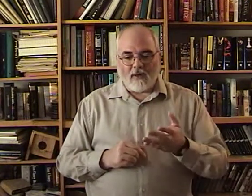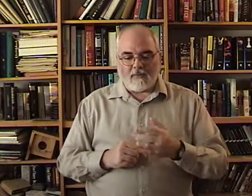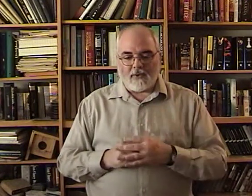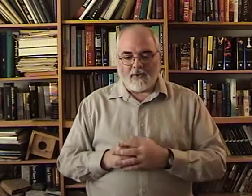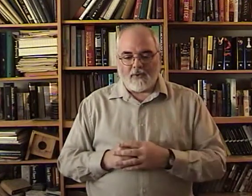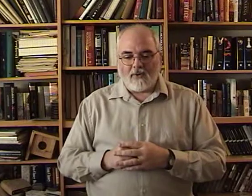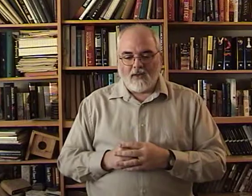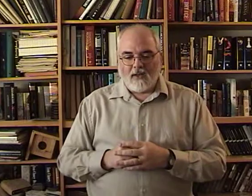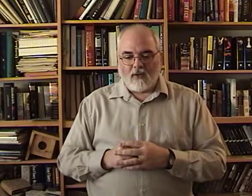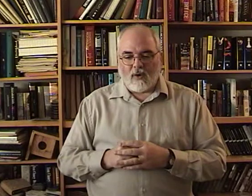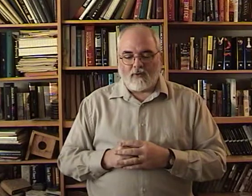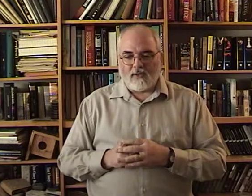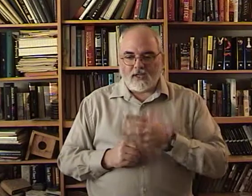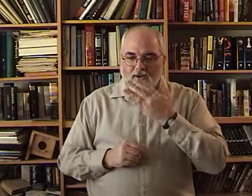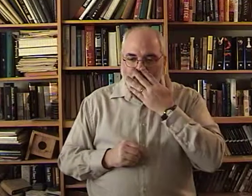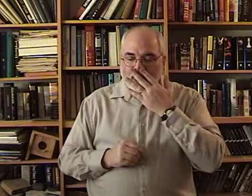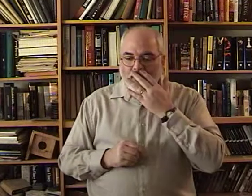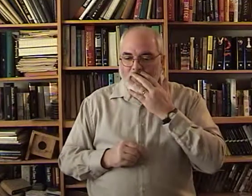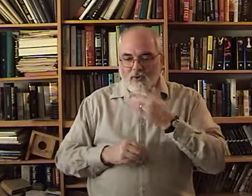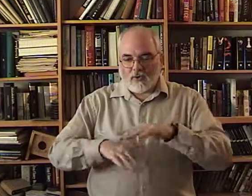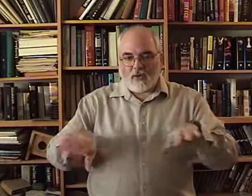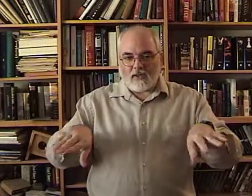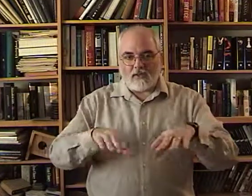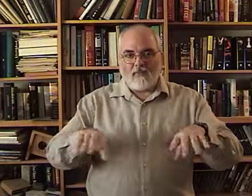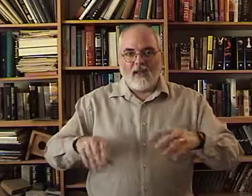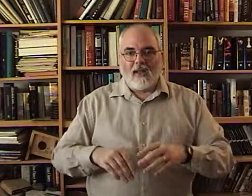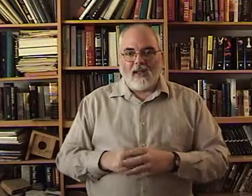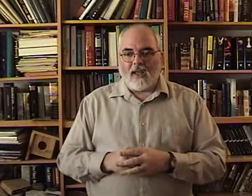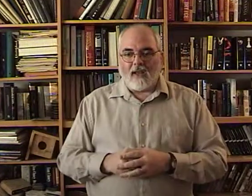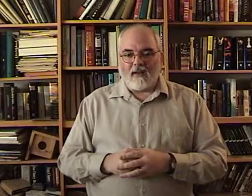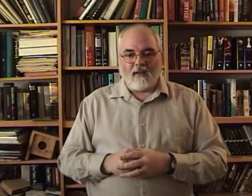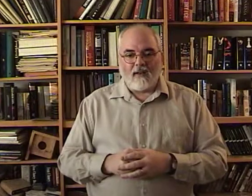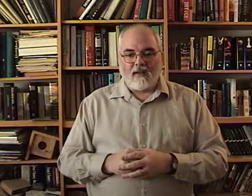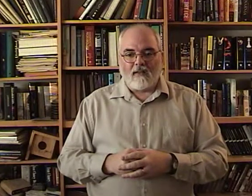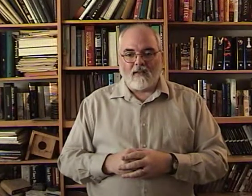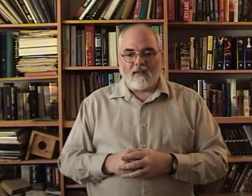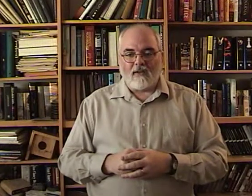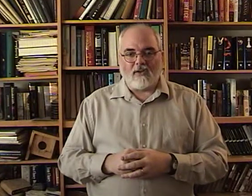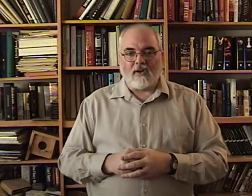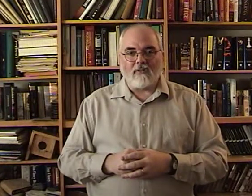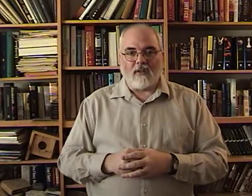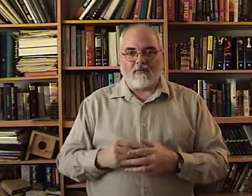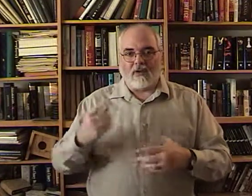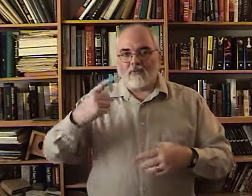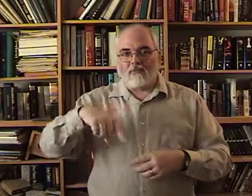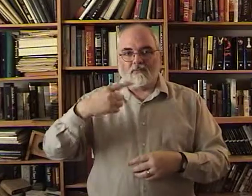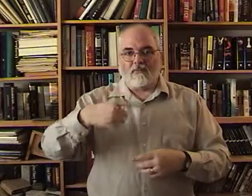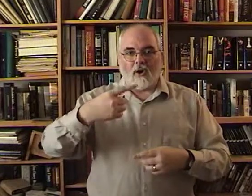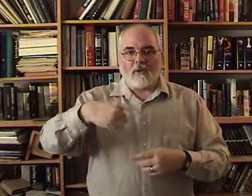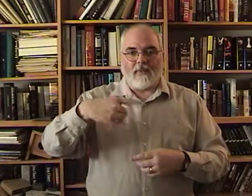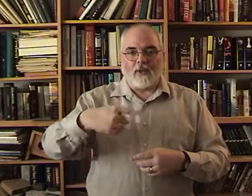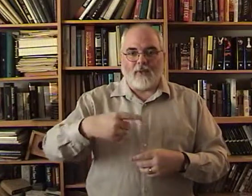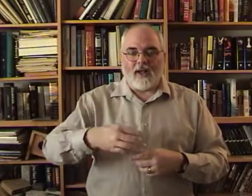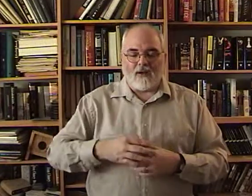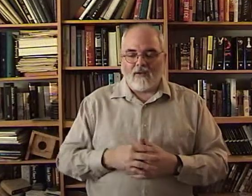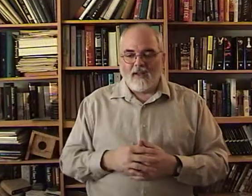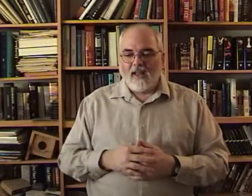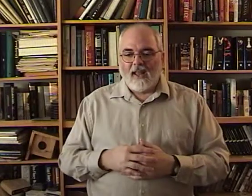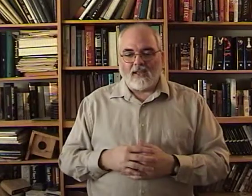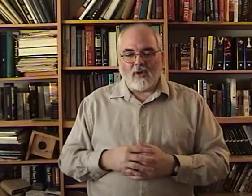went up to railroad station. Railroad crossing. And. The turn. The little. Arm things were down. So